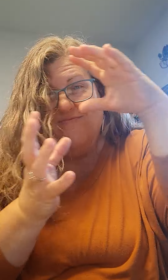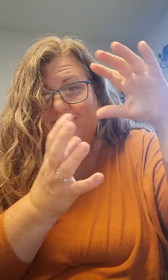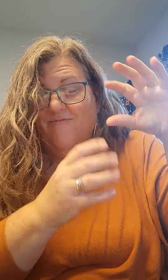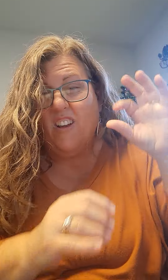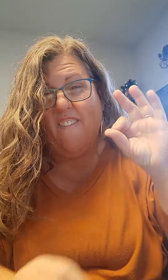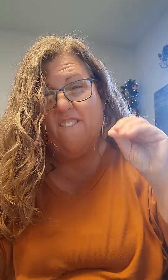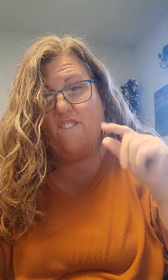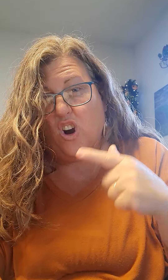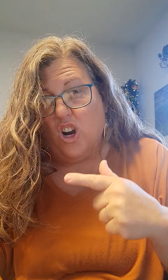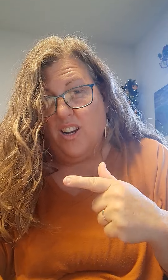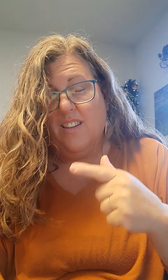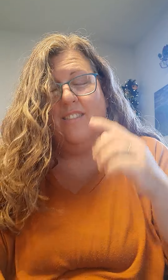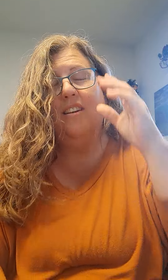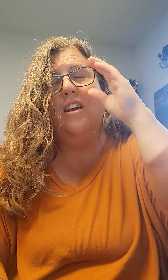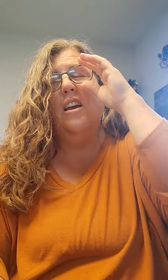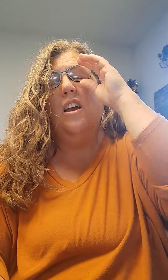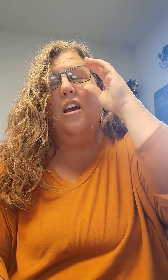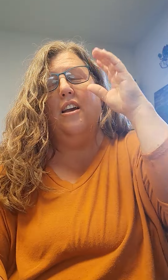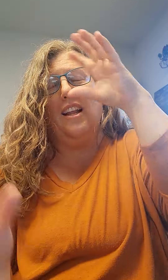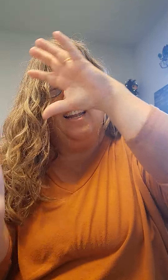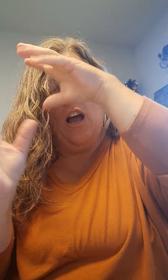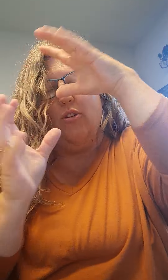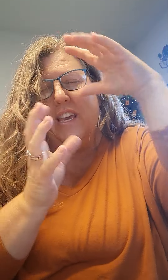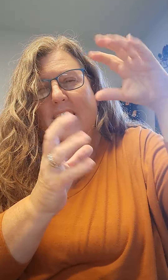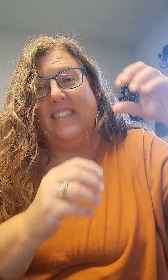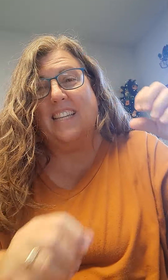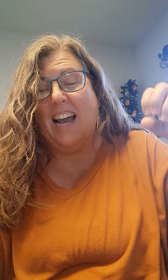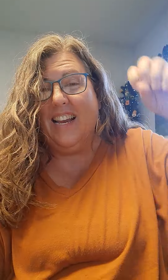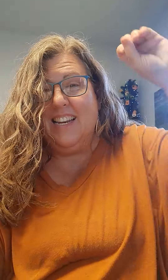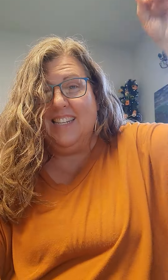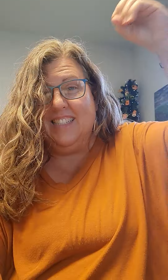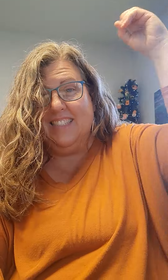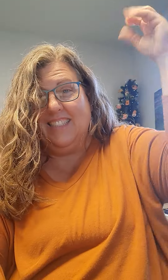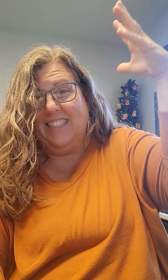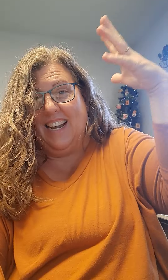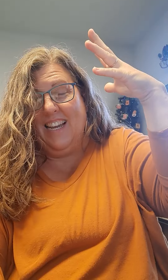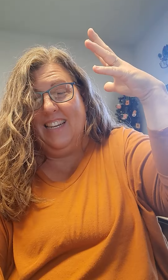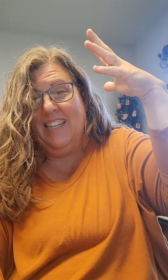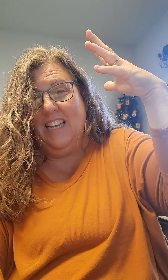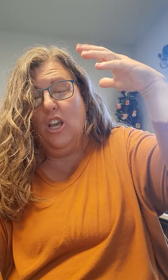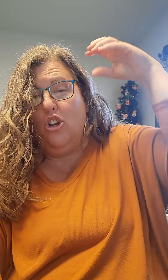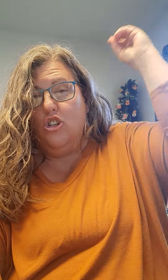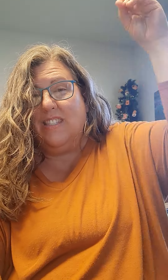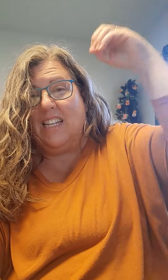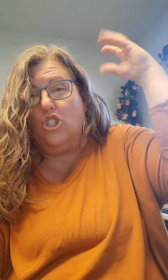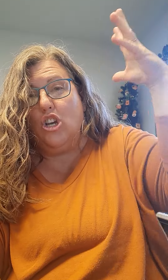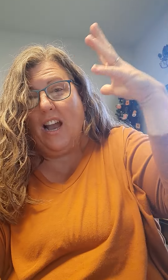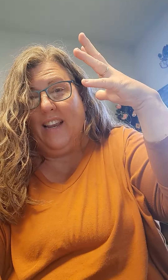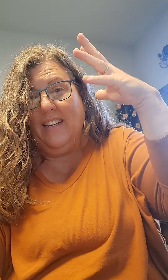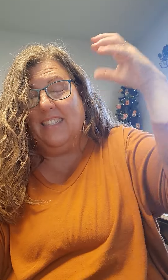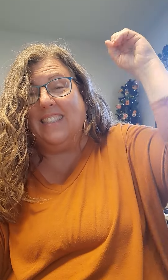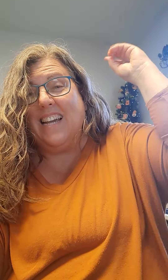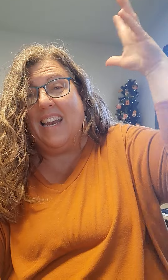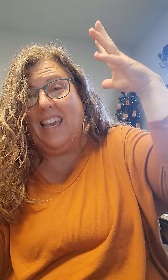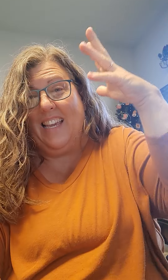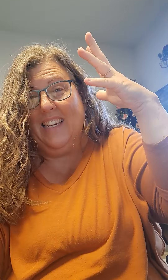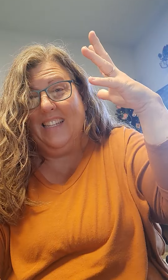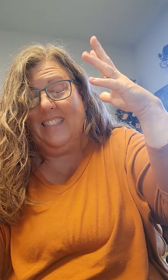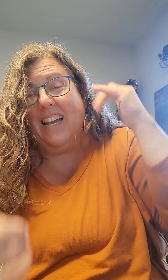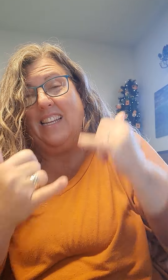fog, cloudy, sun, sun, you can do sunshine, it's sunny, it's sunny